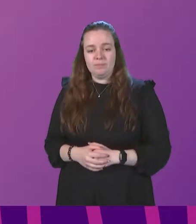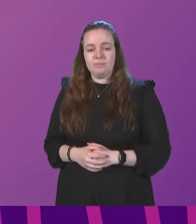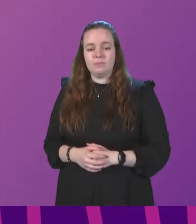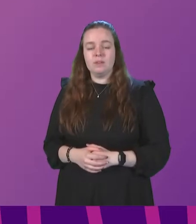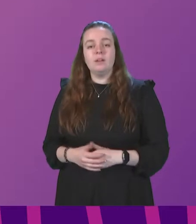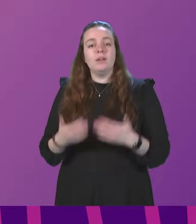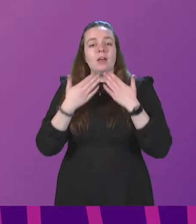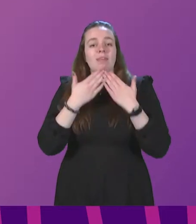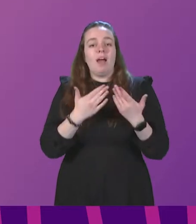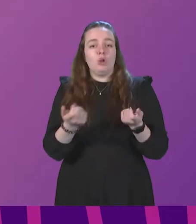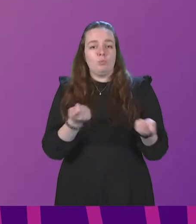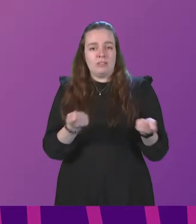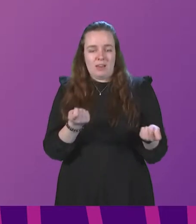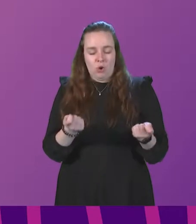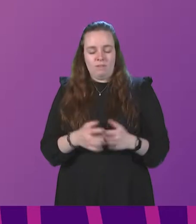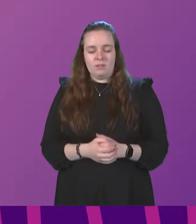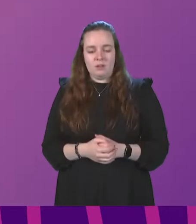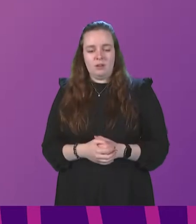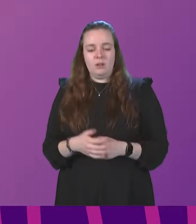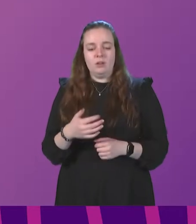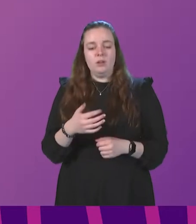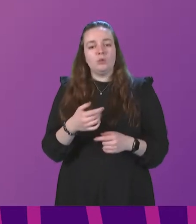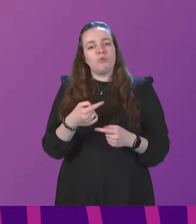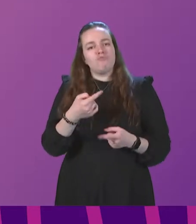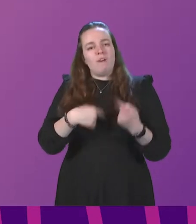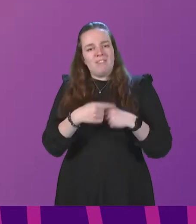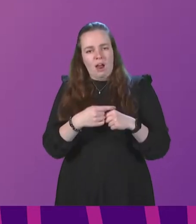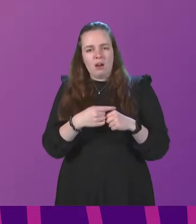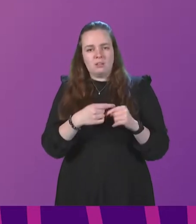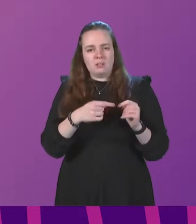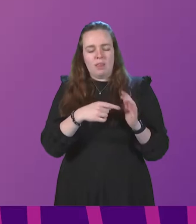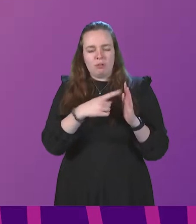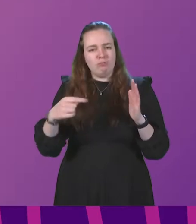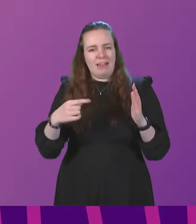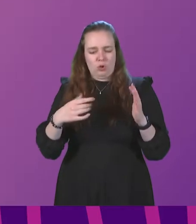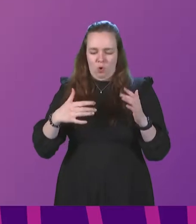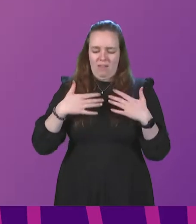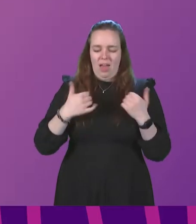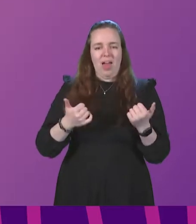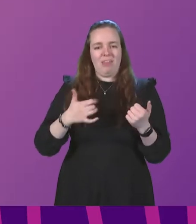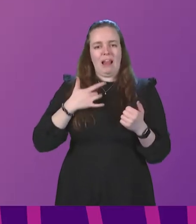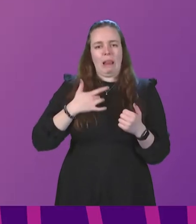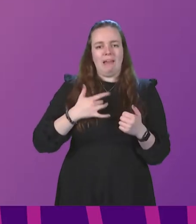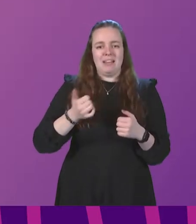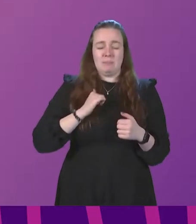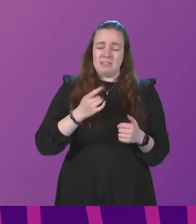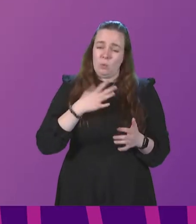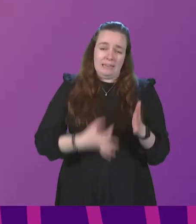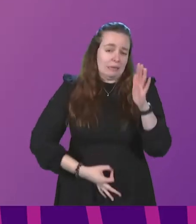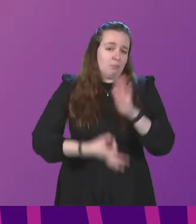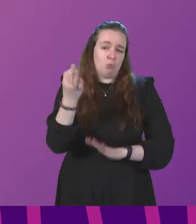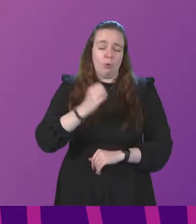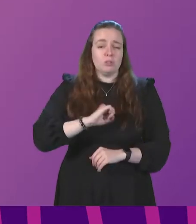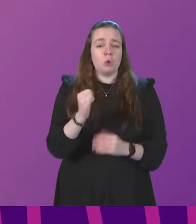Thank you, Presiding Officer. To reverse the trend of falling healthy life expectancy, we need to see drastic improvements in